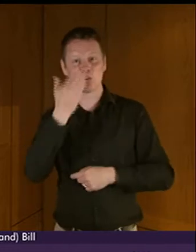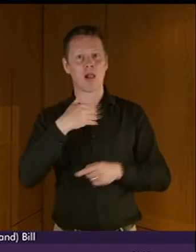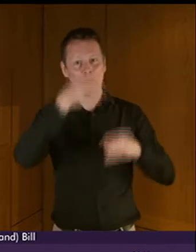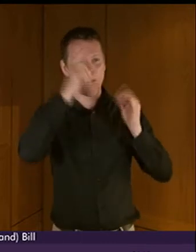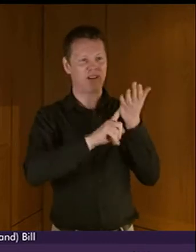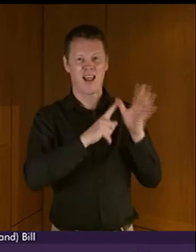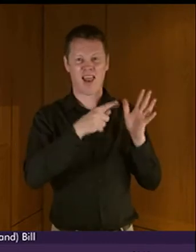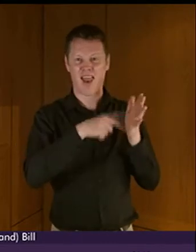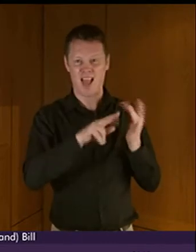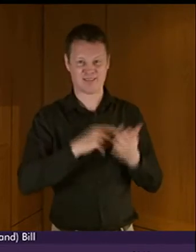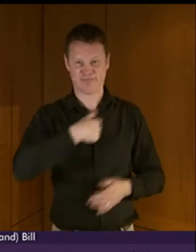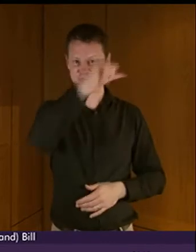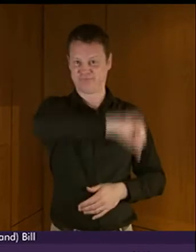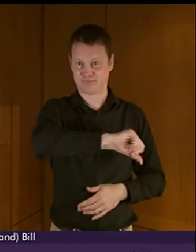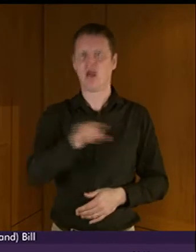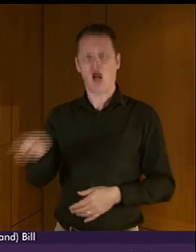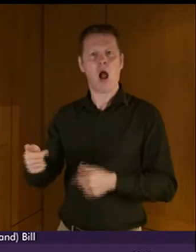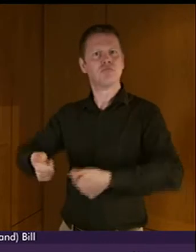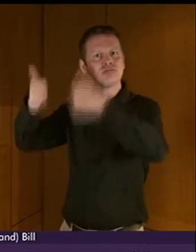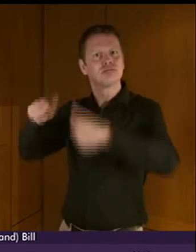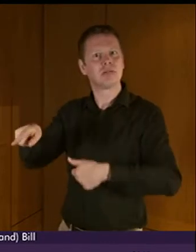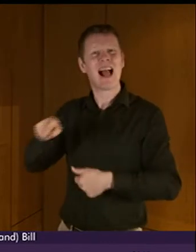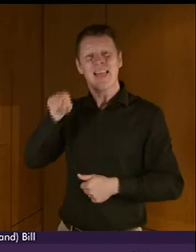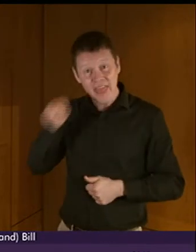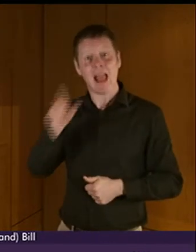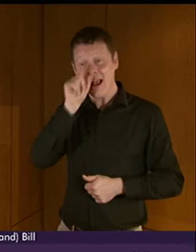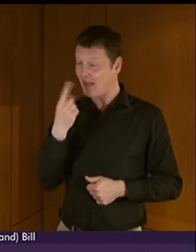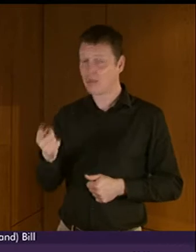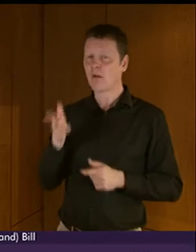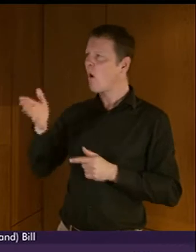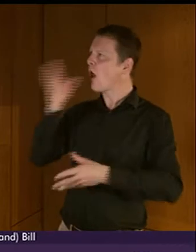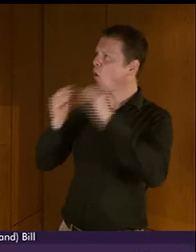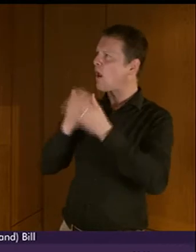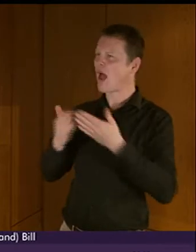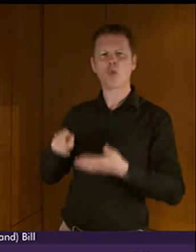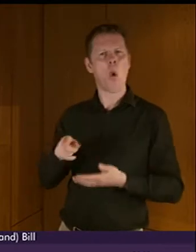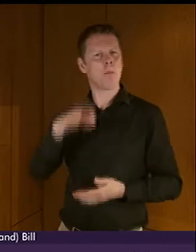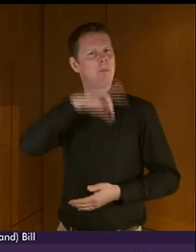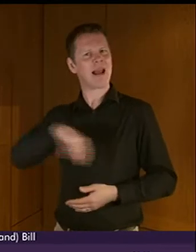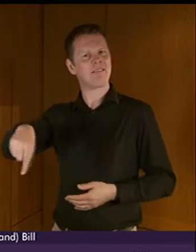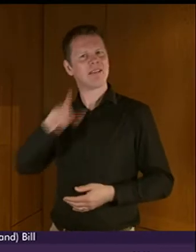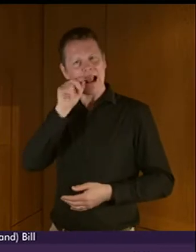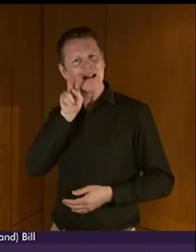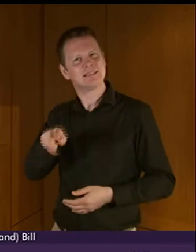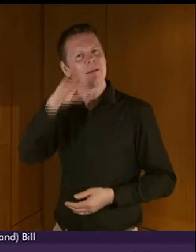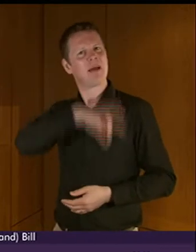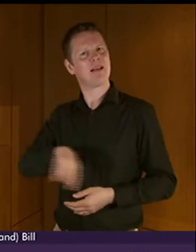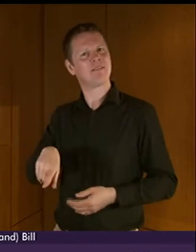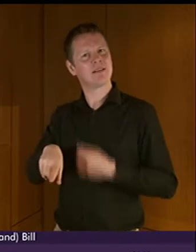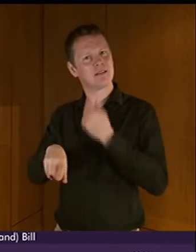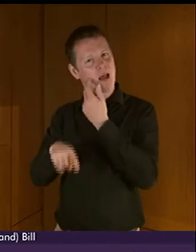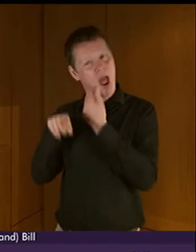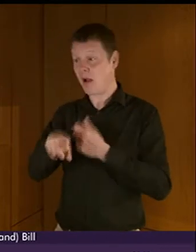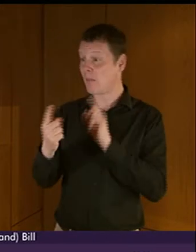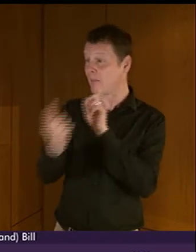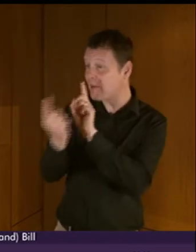that they were able to see the benefit of using that language. They engaged with people and they saw